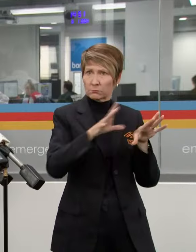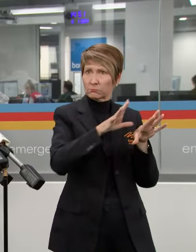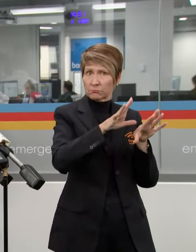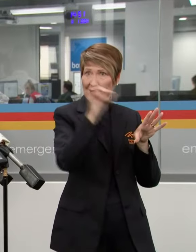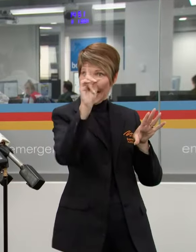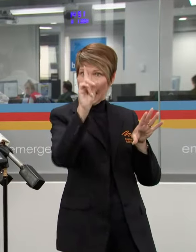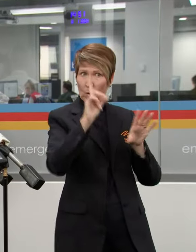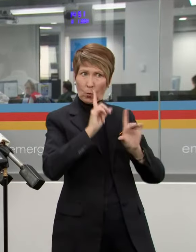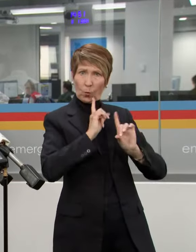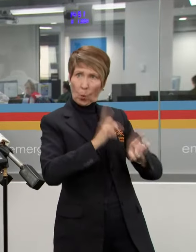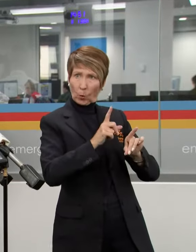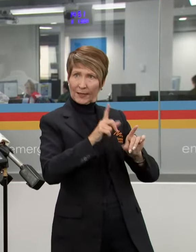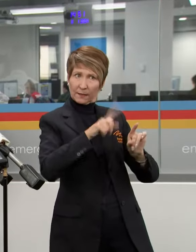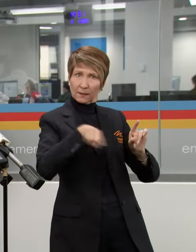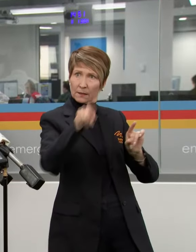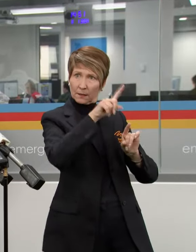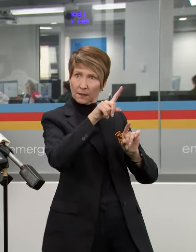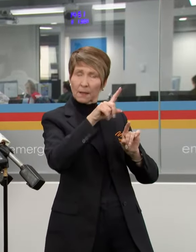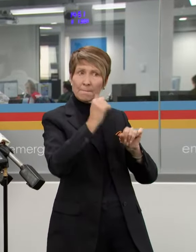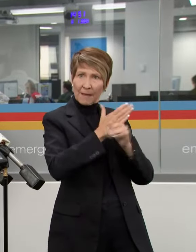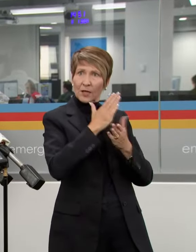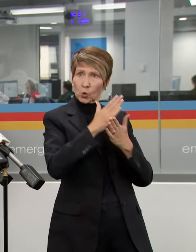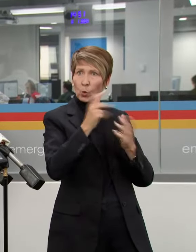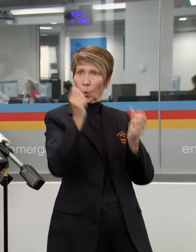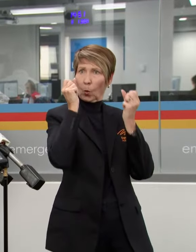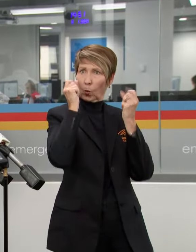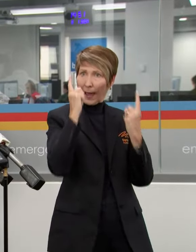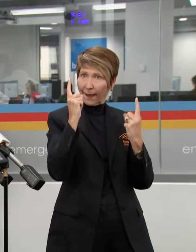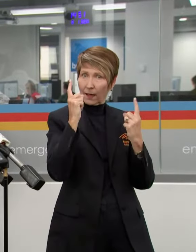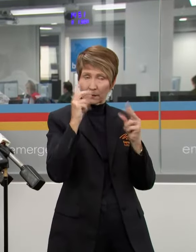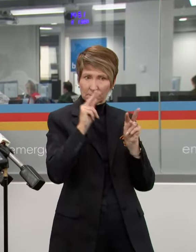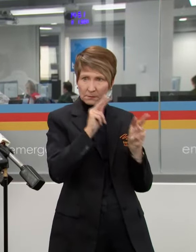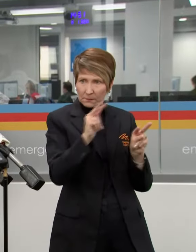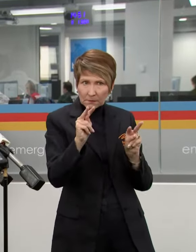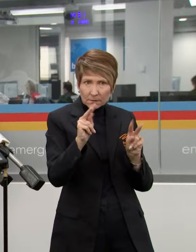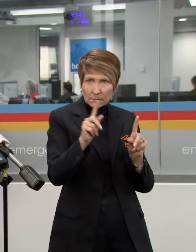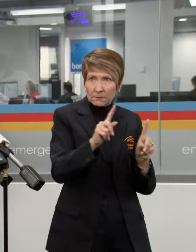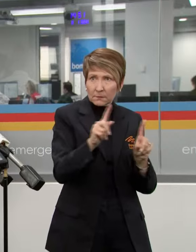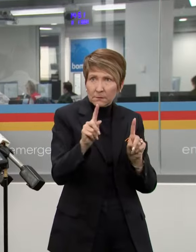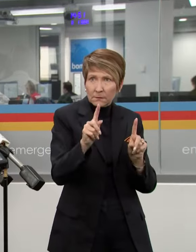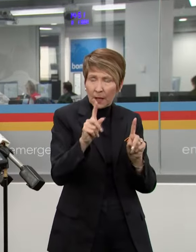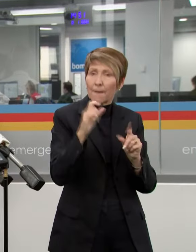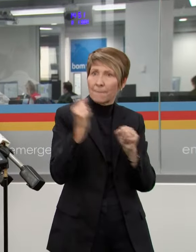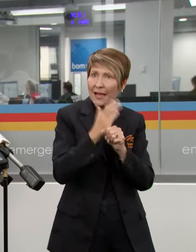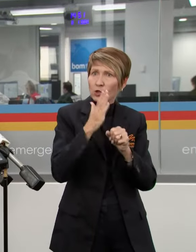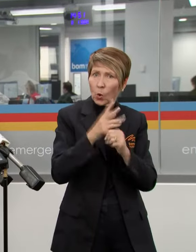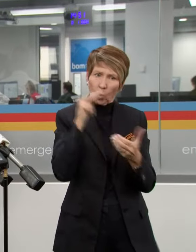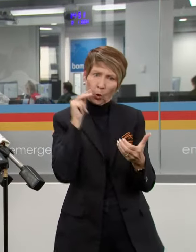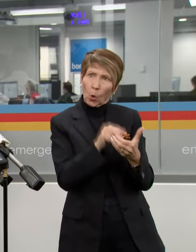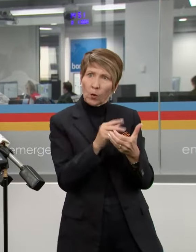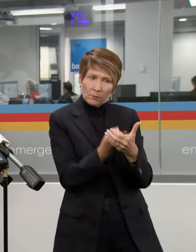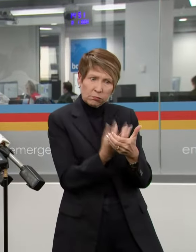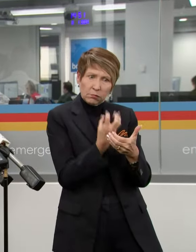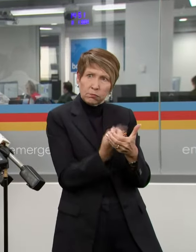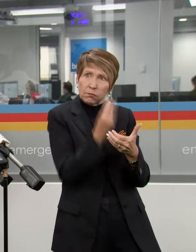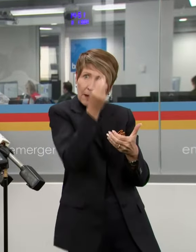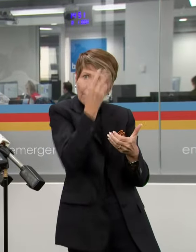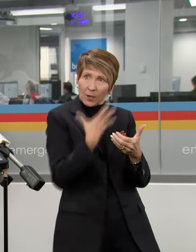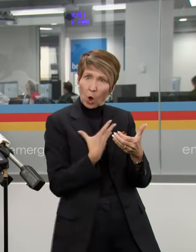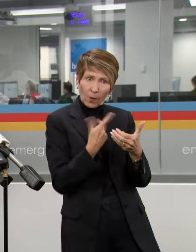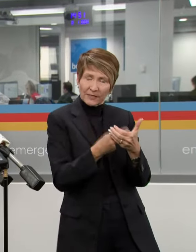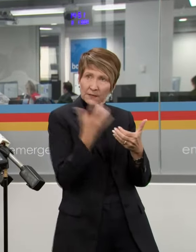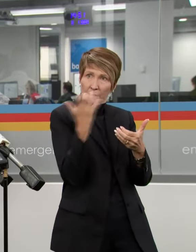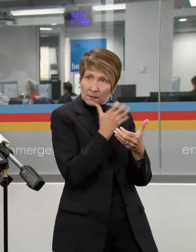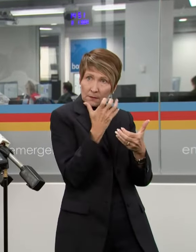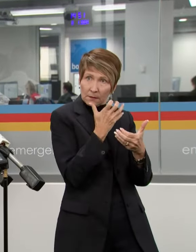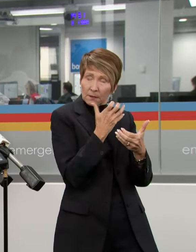are there, the alerts are there. We ask the community to take notice of those, listen and act early. Are any areas that you're saying you want